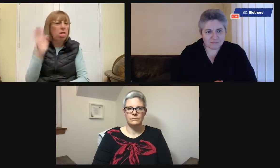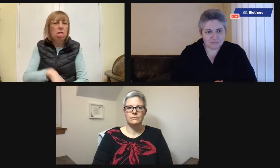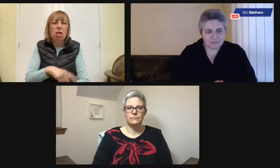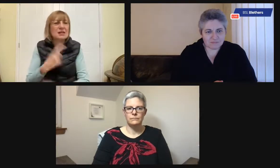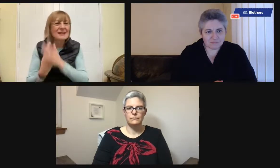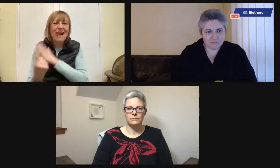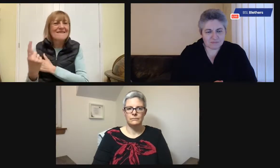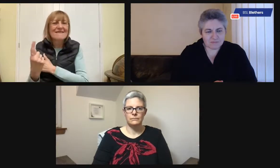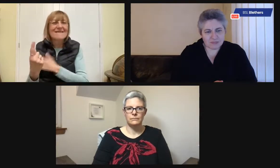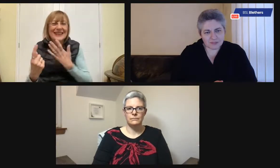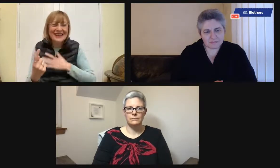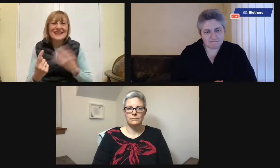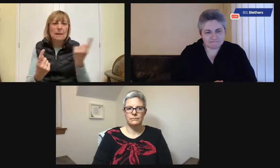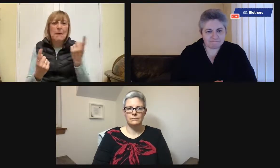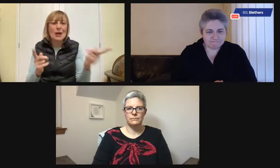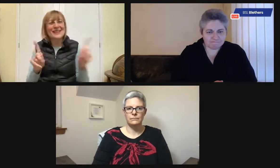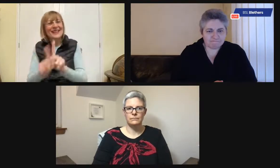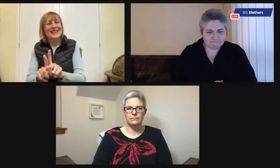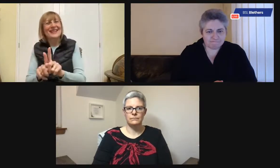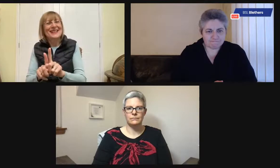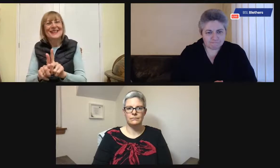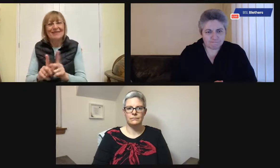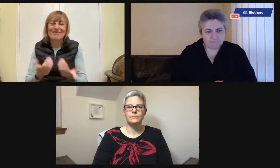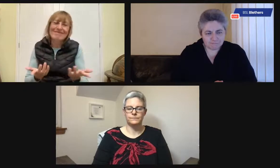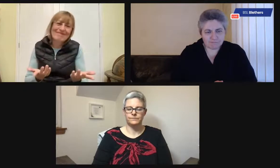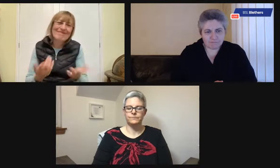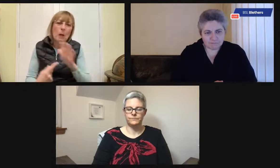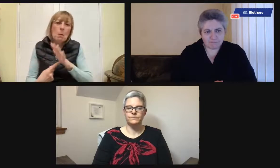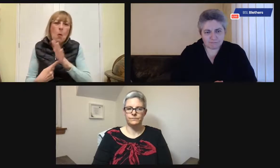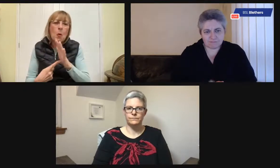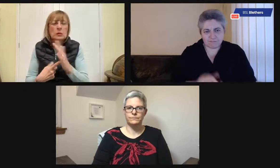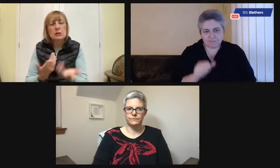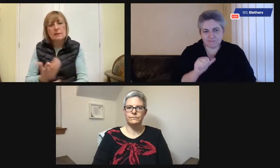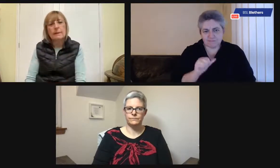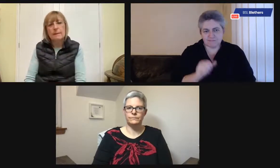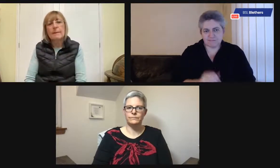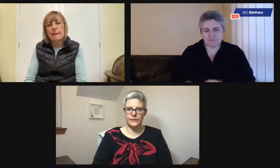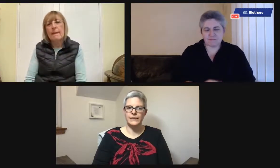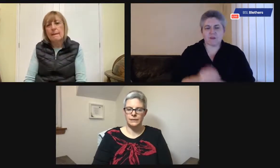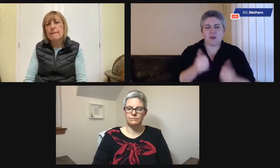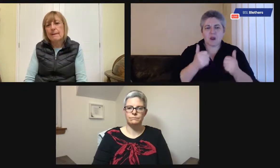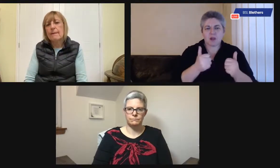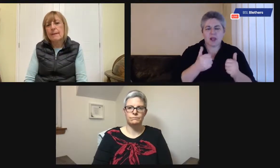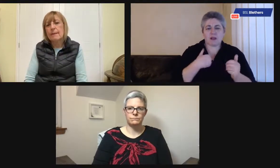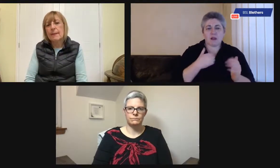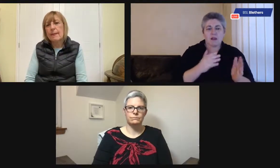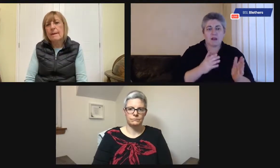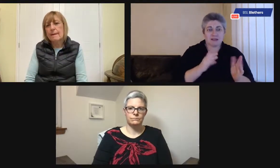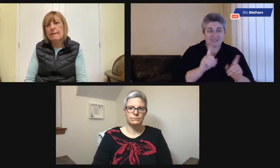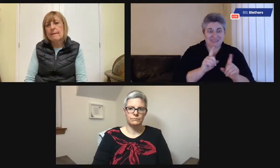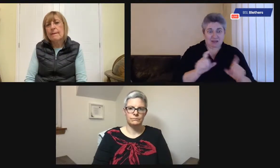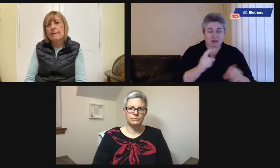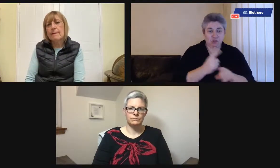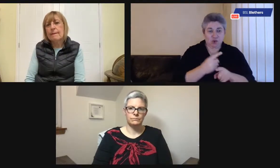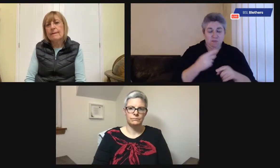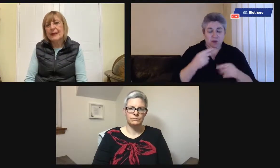they don't have to, you know, the effort of cooking and making a meal can sometimes be too much. And that's when you might need support.